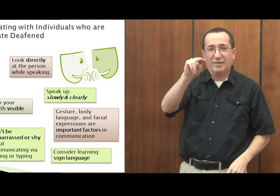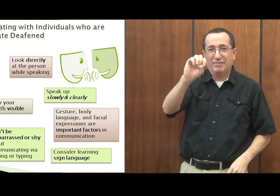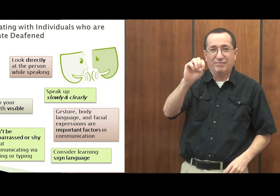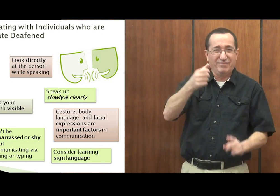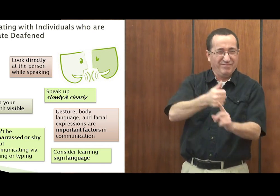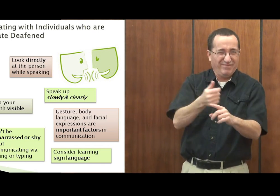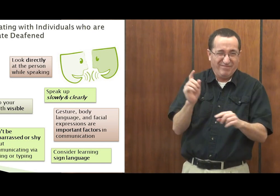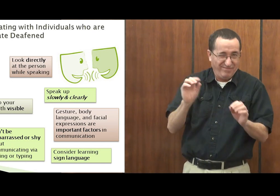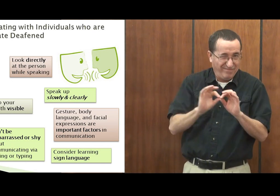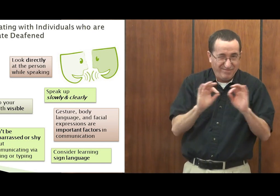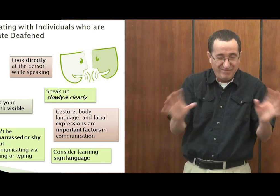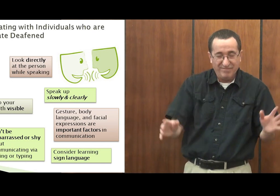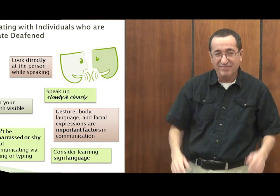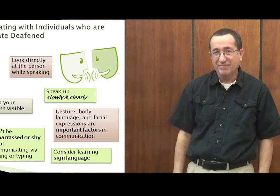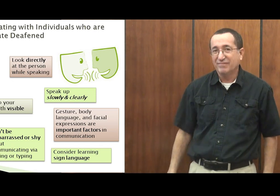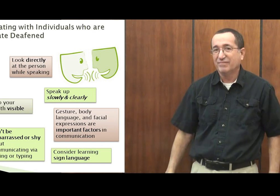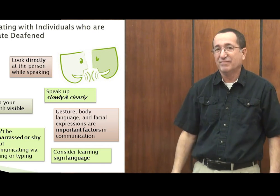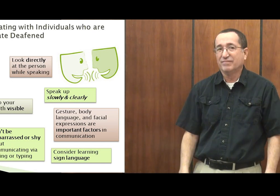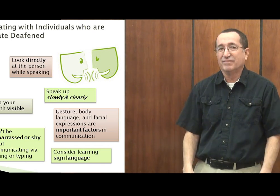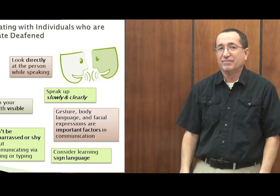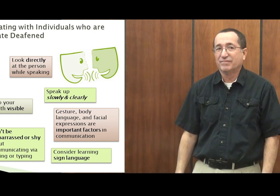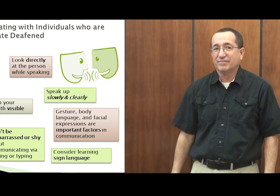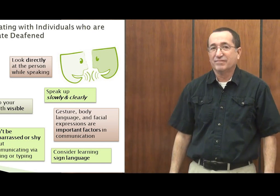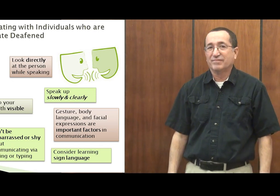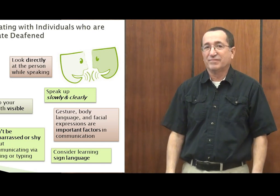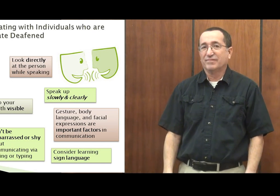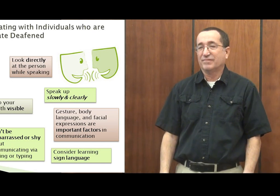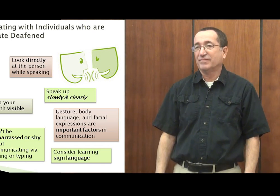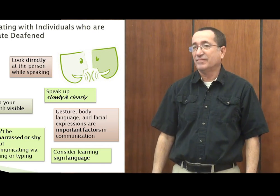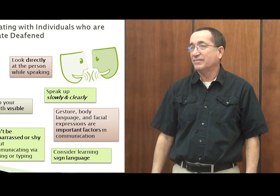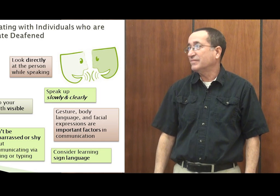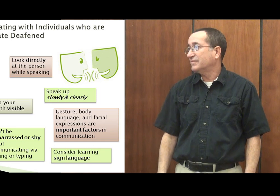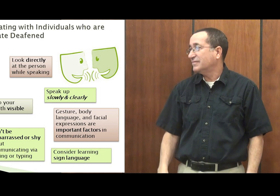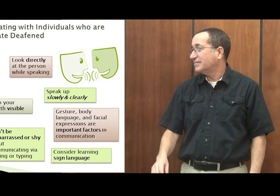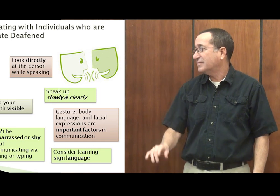a lot. That is the tone of voice for deaf people.